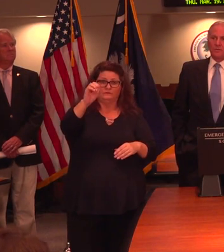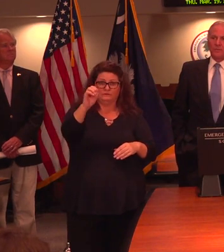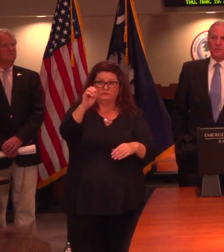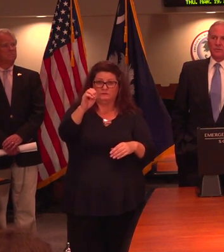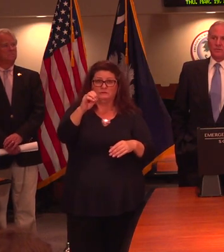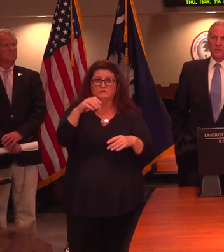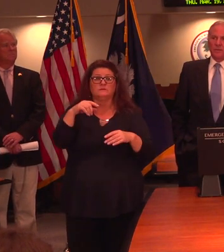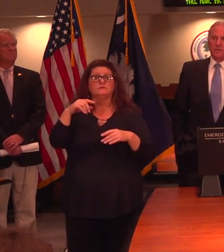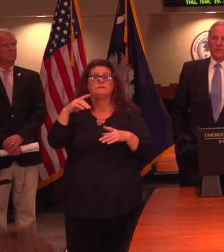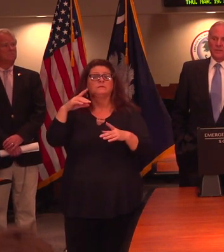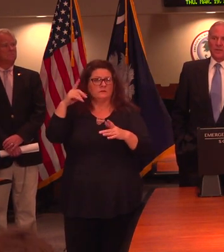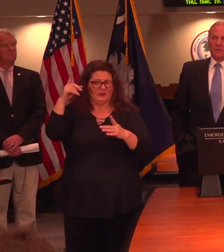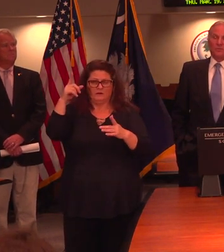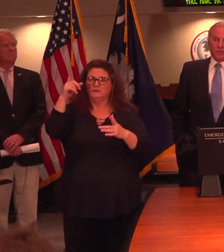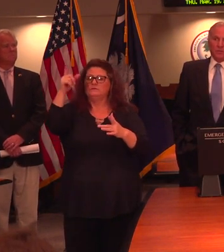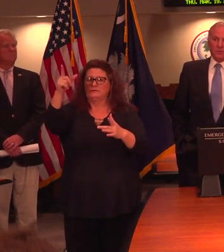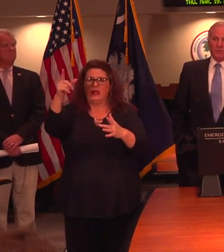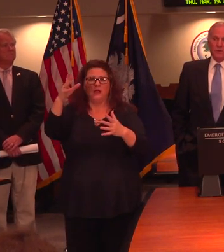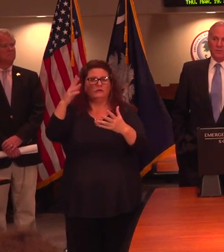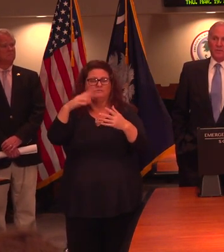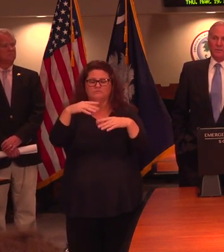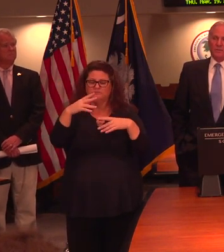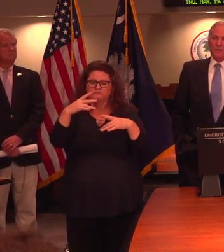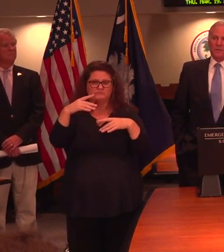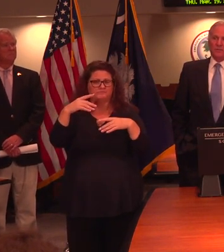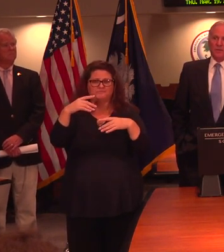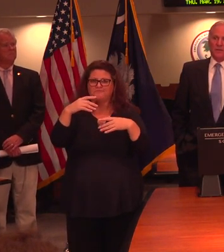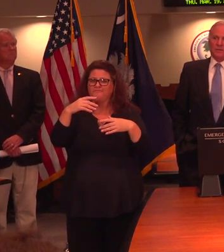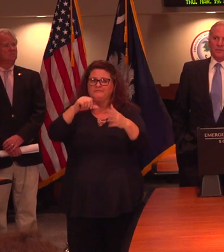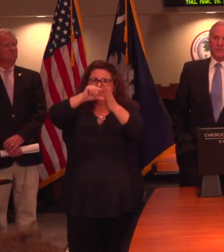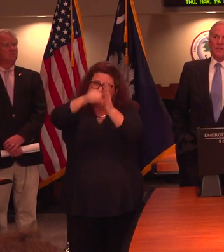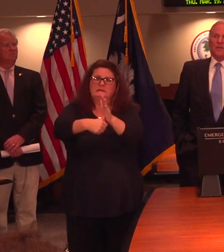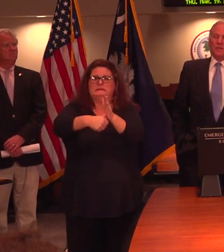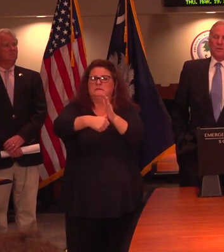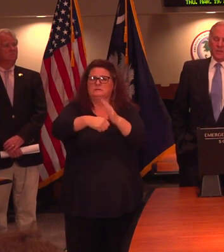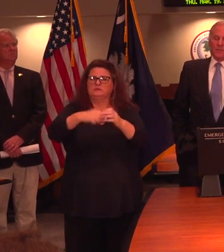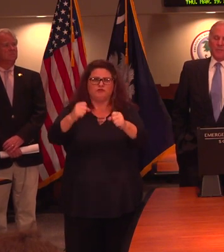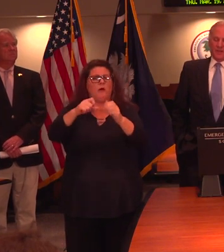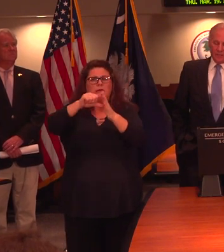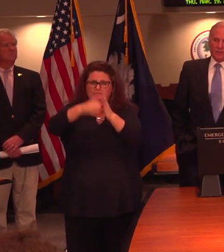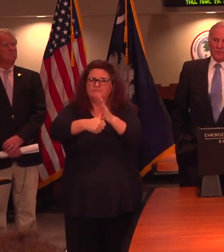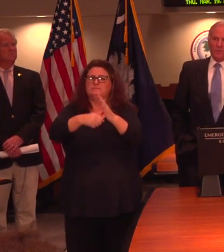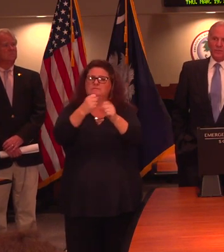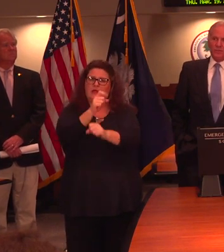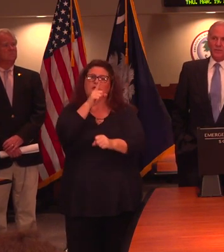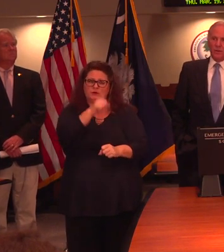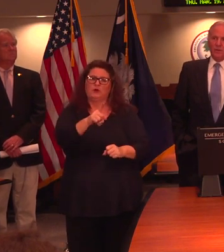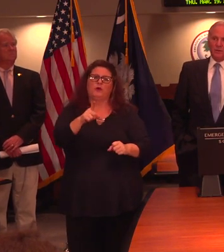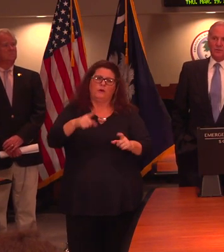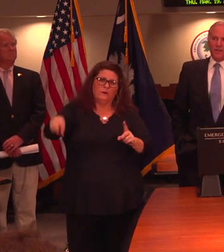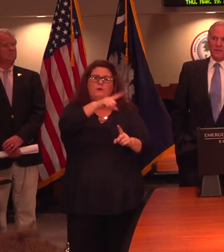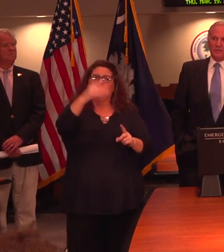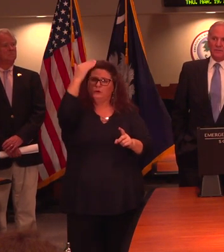well, those measures are being taken, strenuous, strong measures, an effort to be making to see, are being taken to be sure